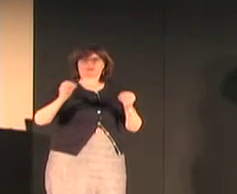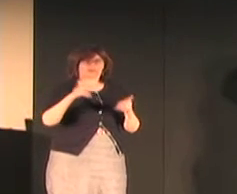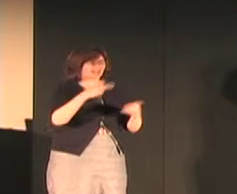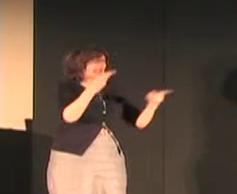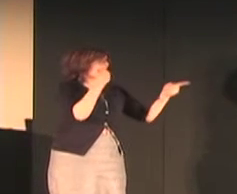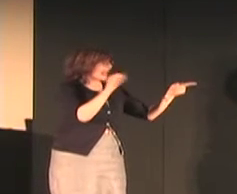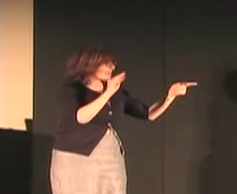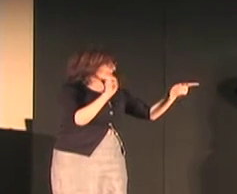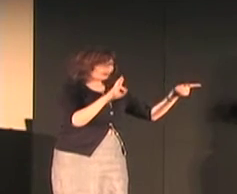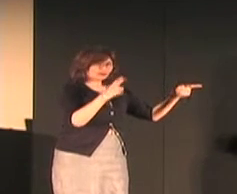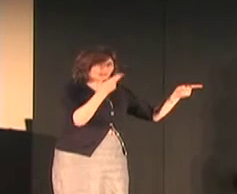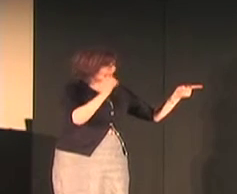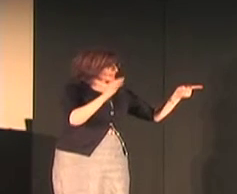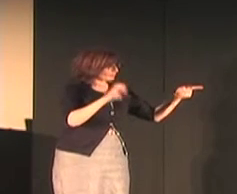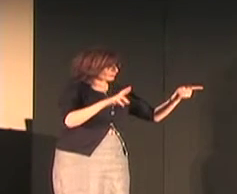thing hammer